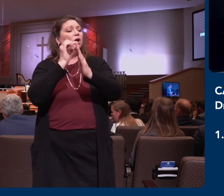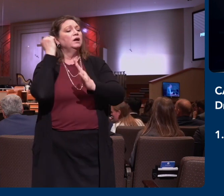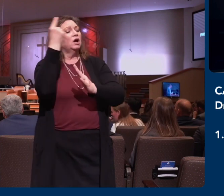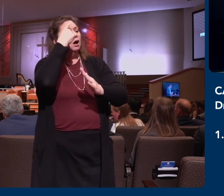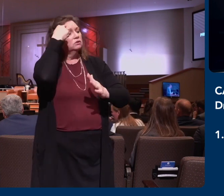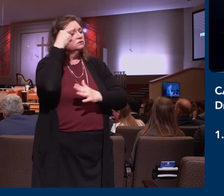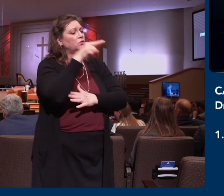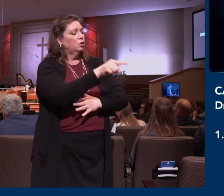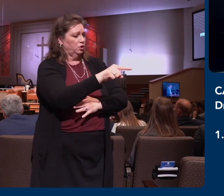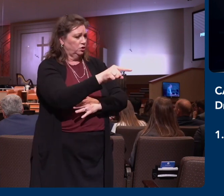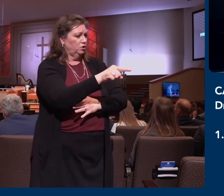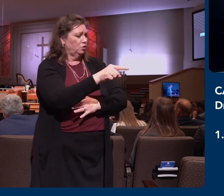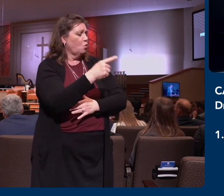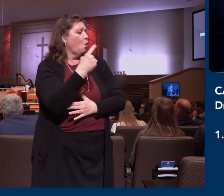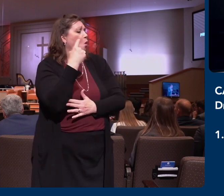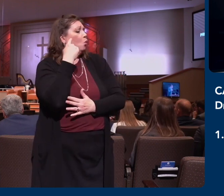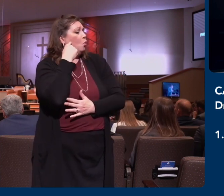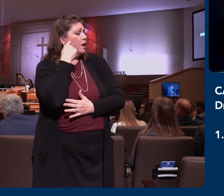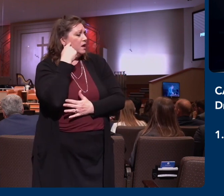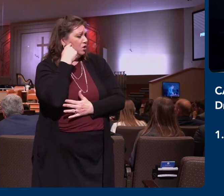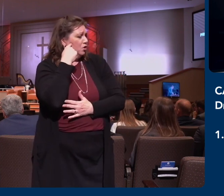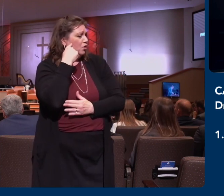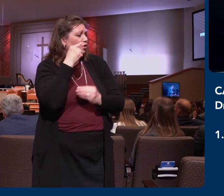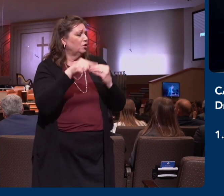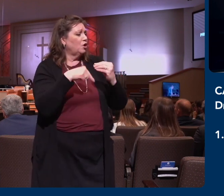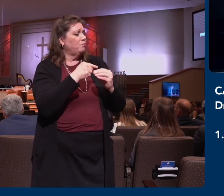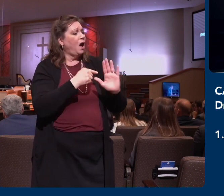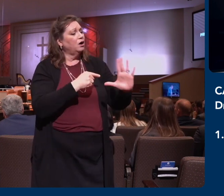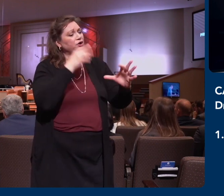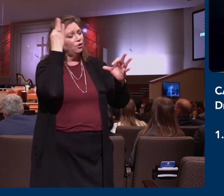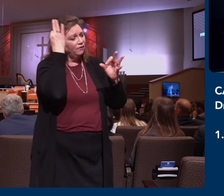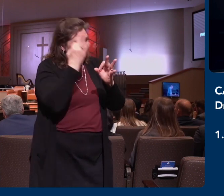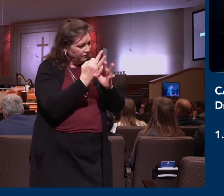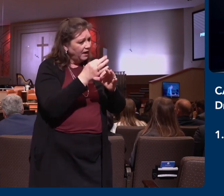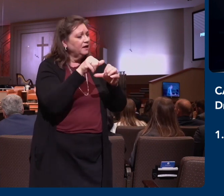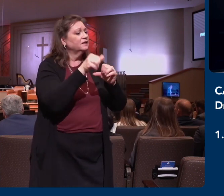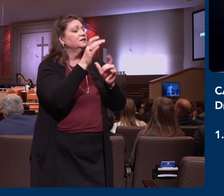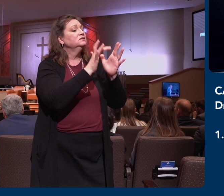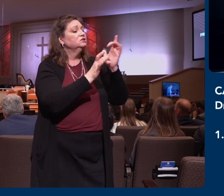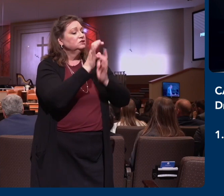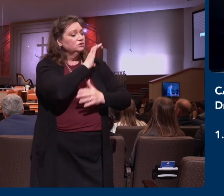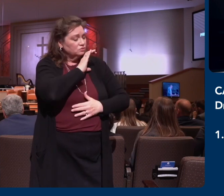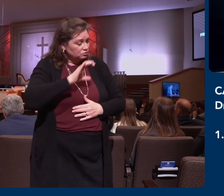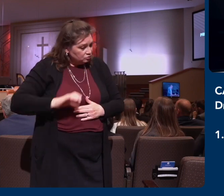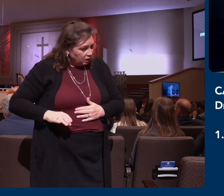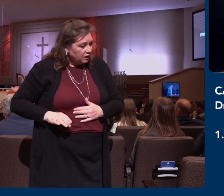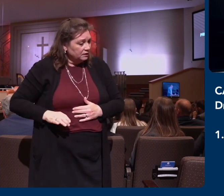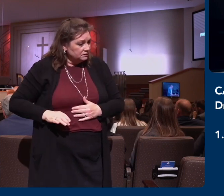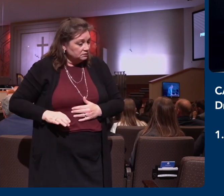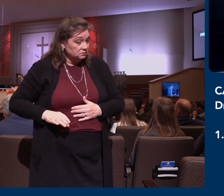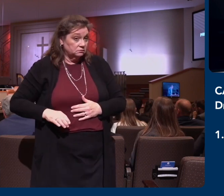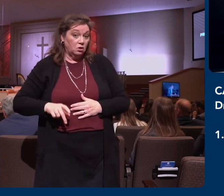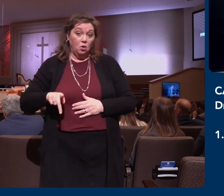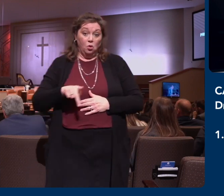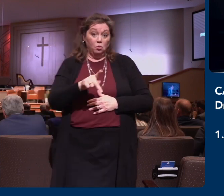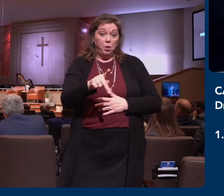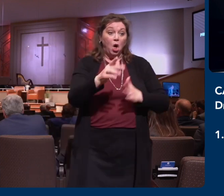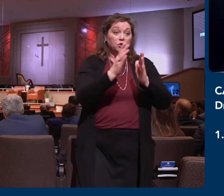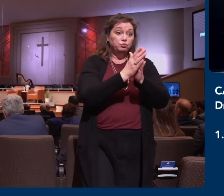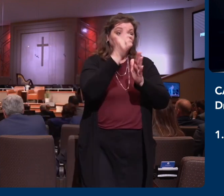of, first of all, your faith in Christ Jesus. Paul is praying for them and thankful for the